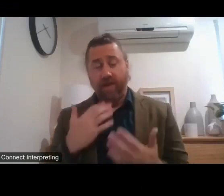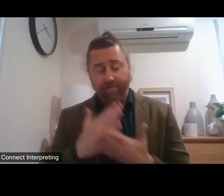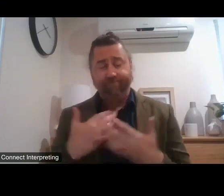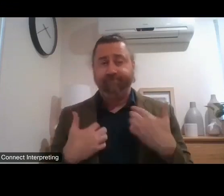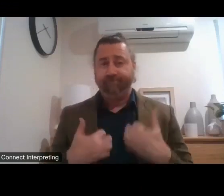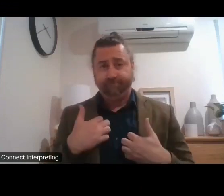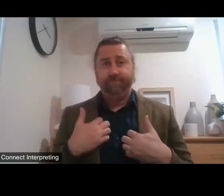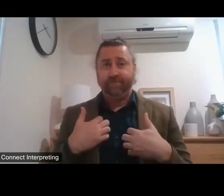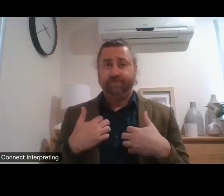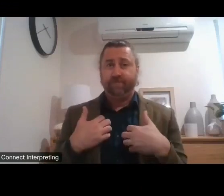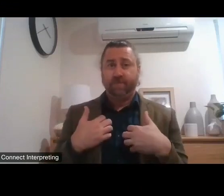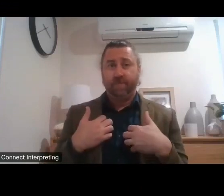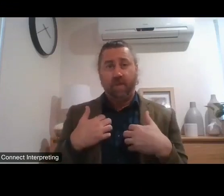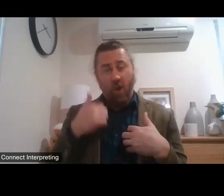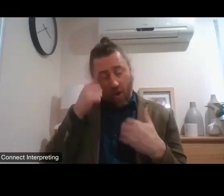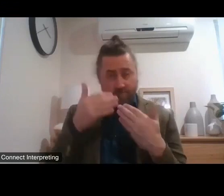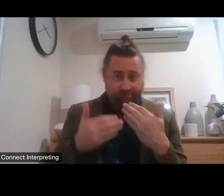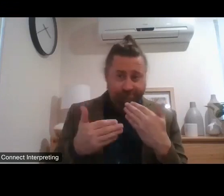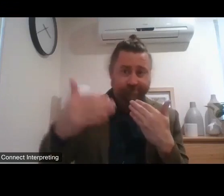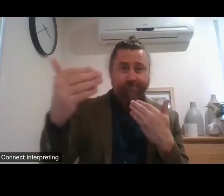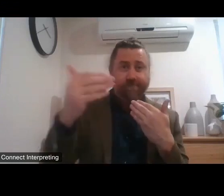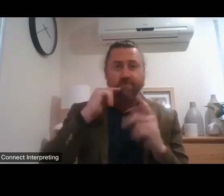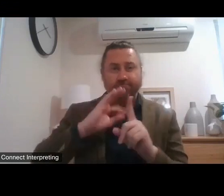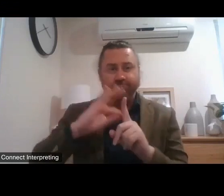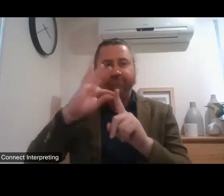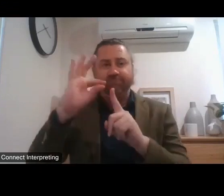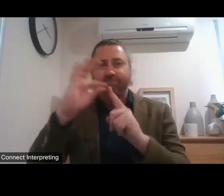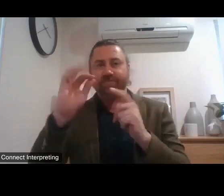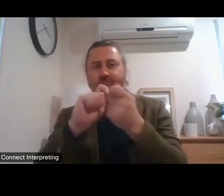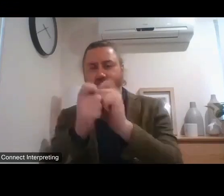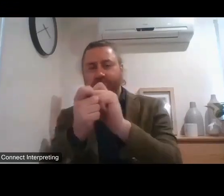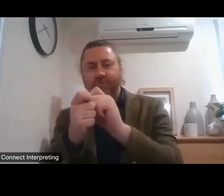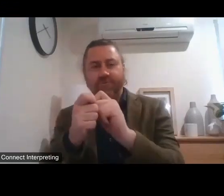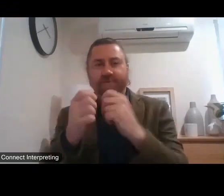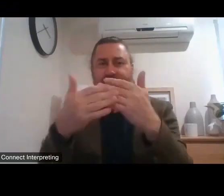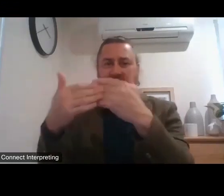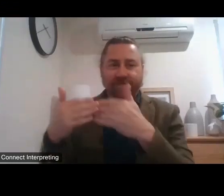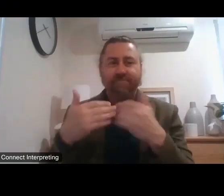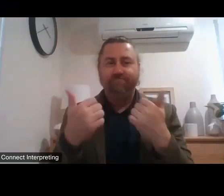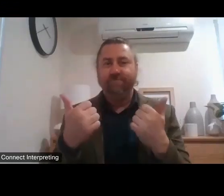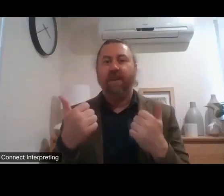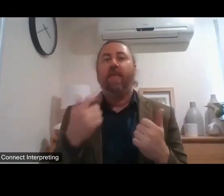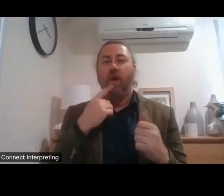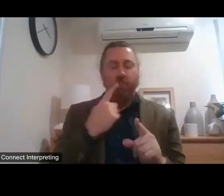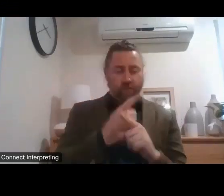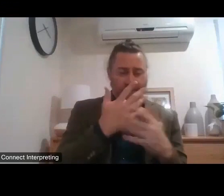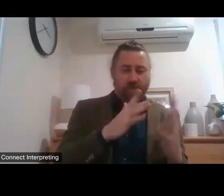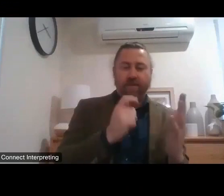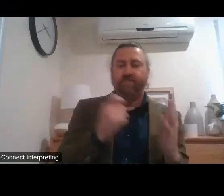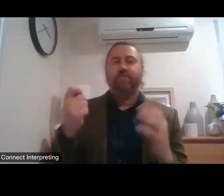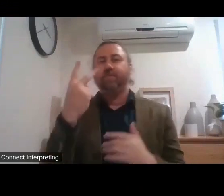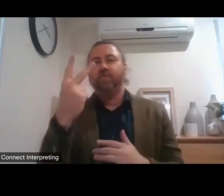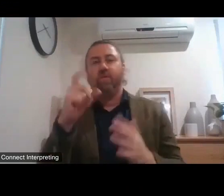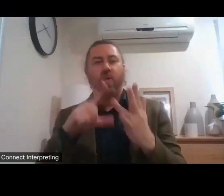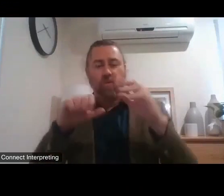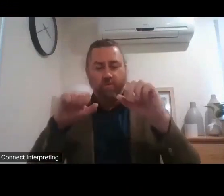process of change that we're on. And I'm going to talk a little bit more about that and then hand over to the Chairs and the panelists and answer